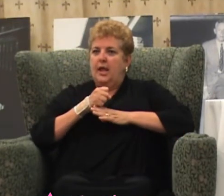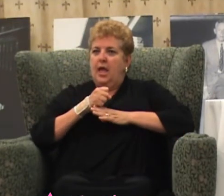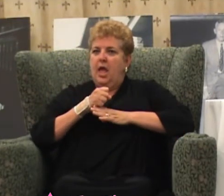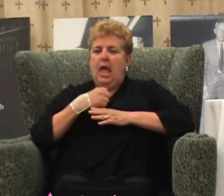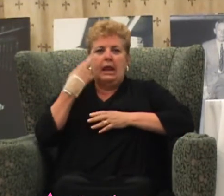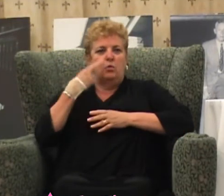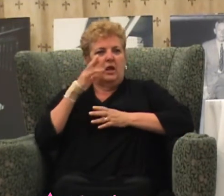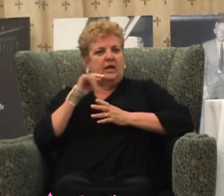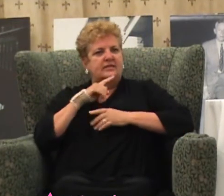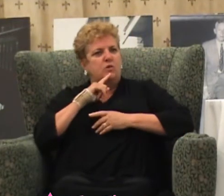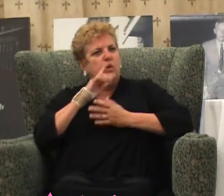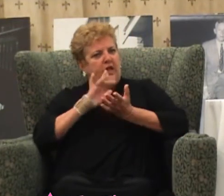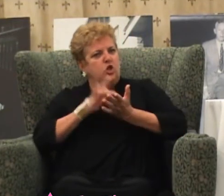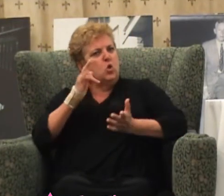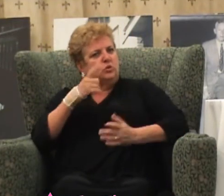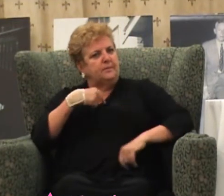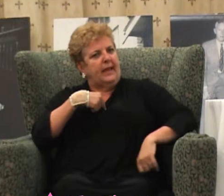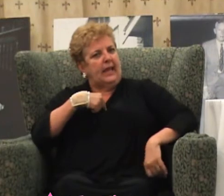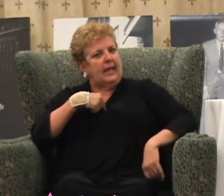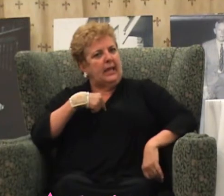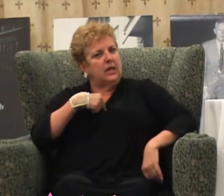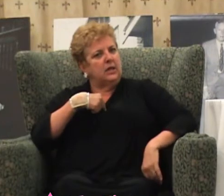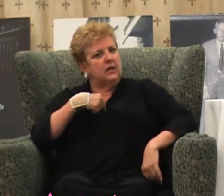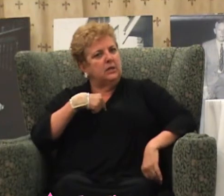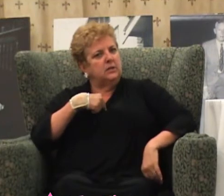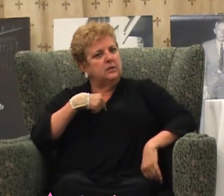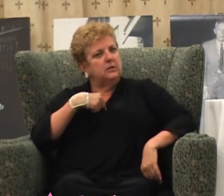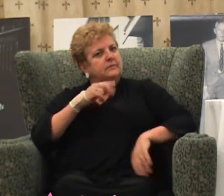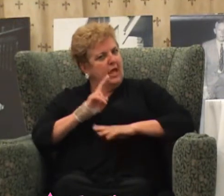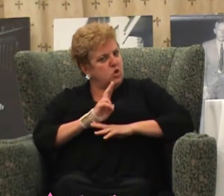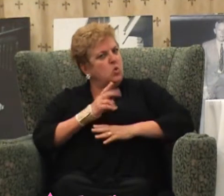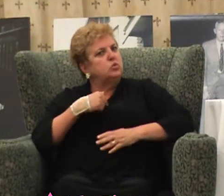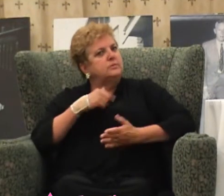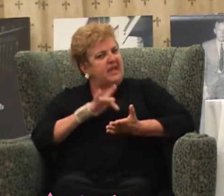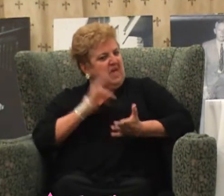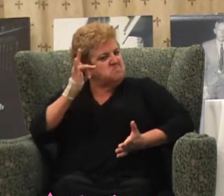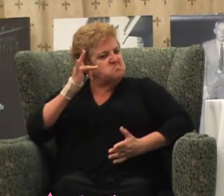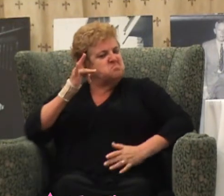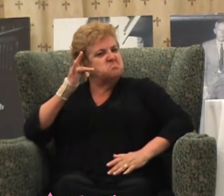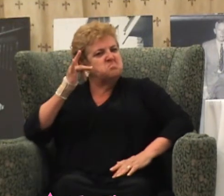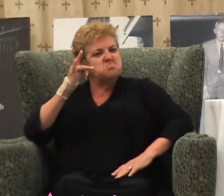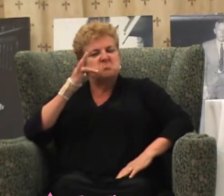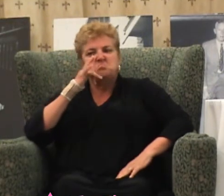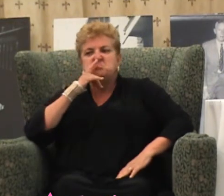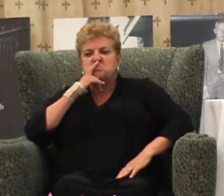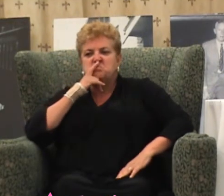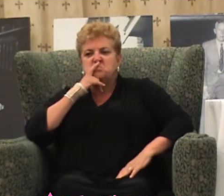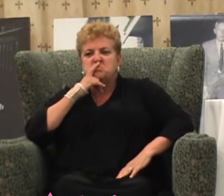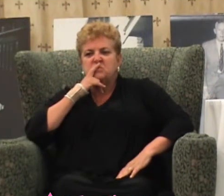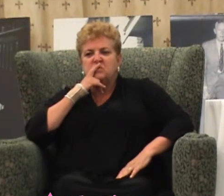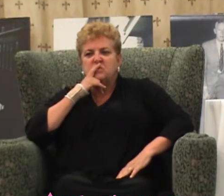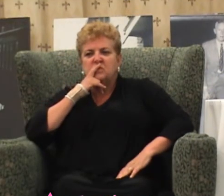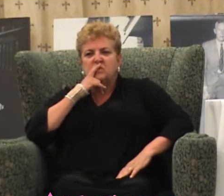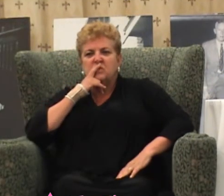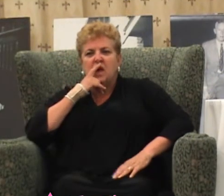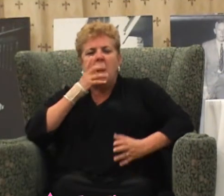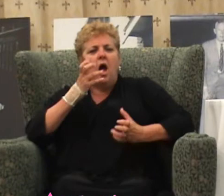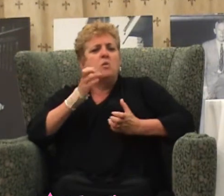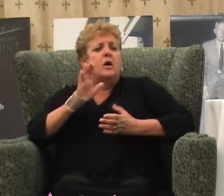And, uh, I just wanted to sing and dance and make people happy. And,